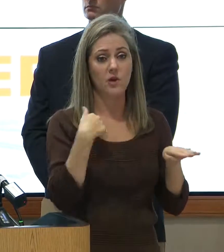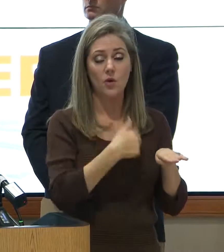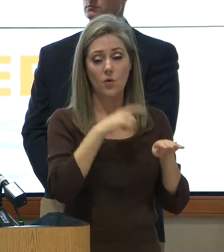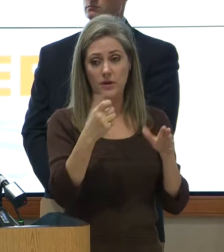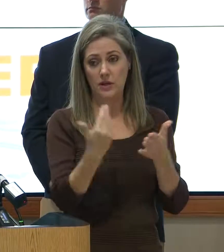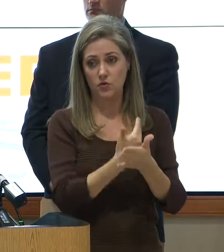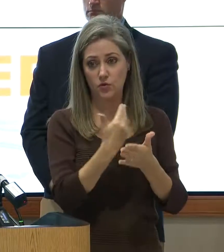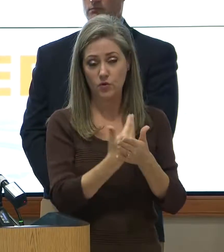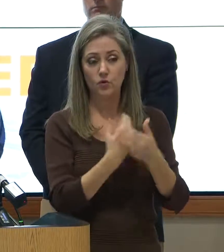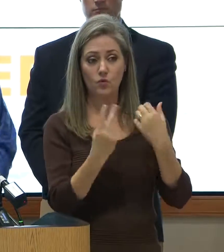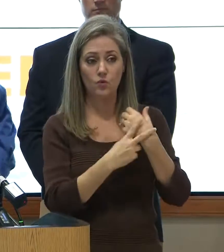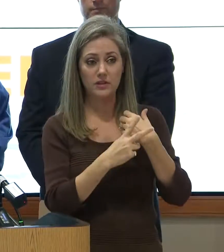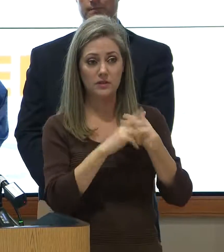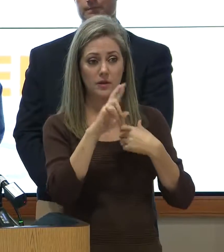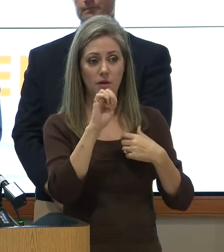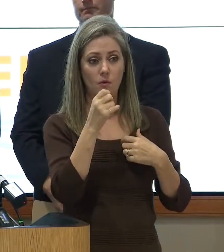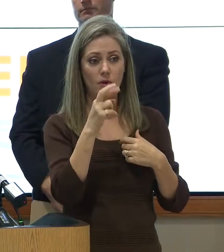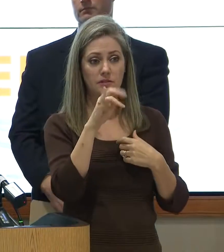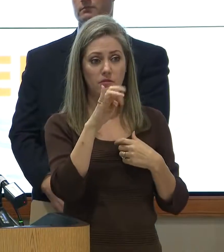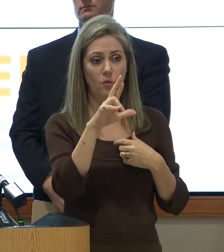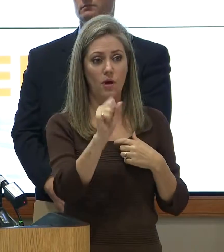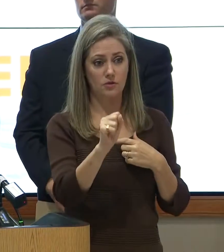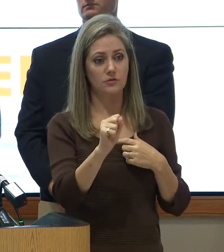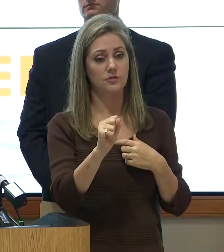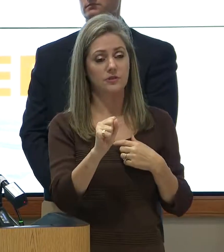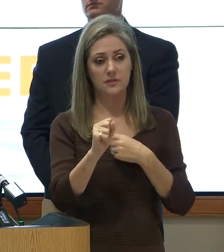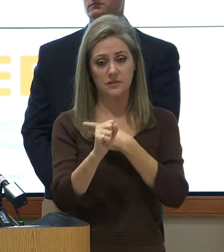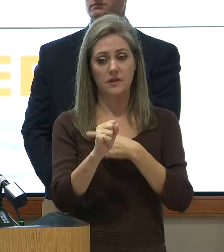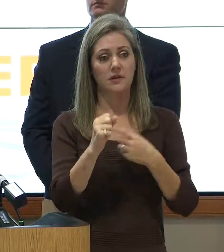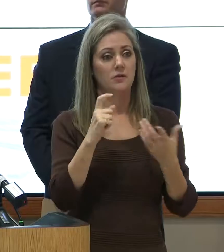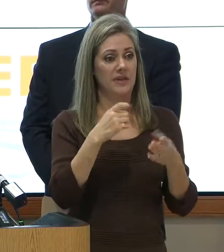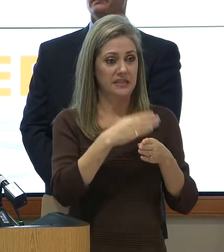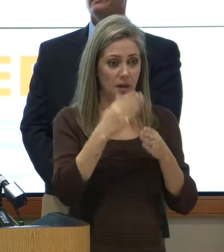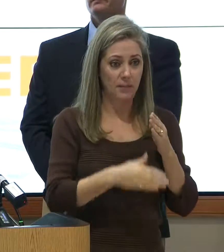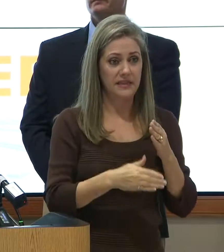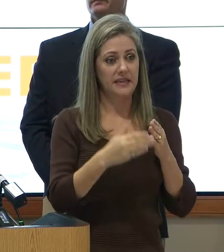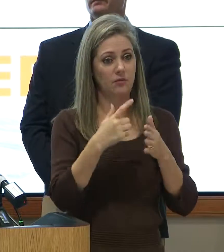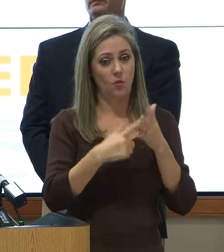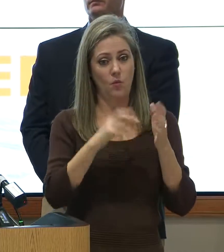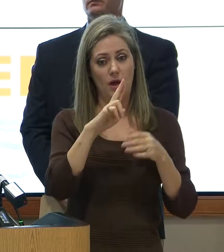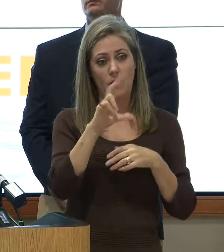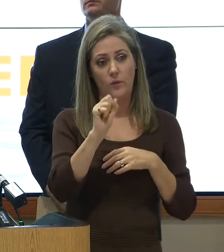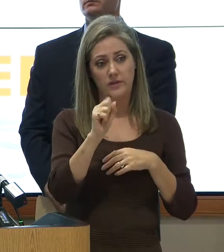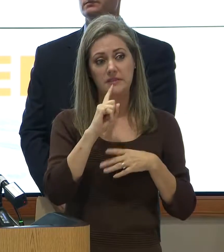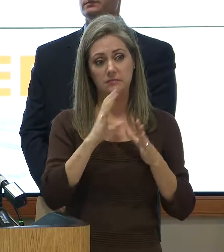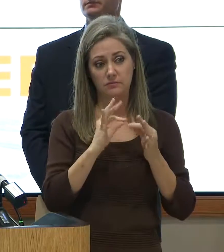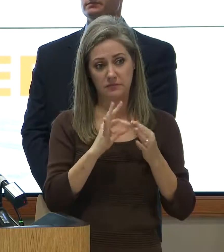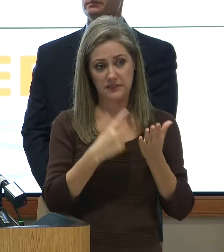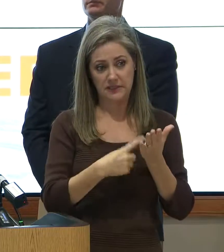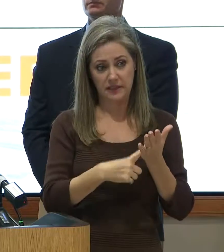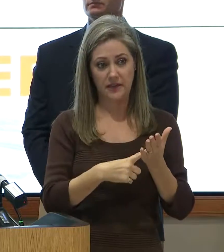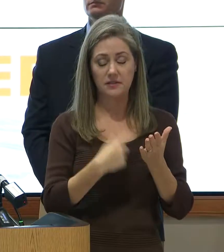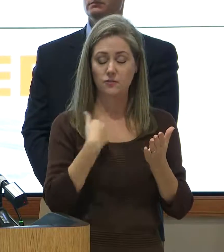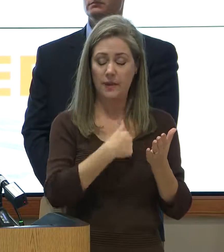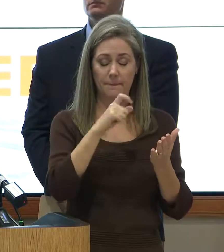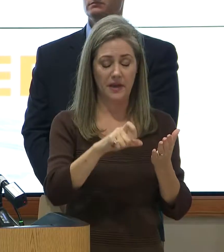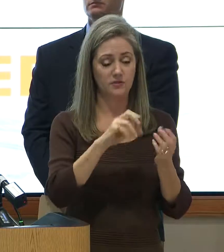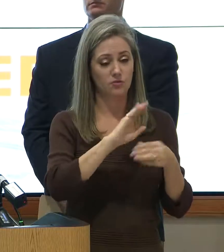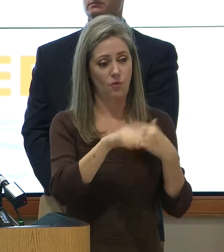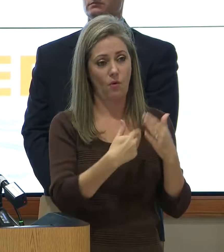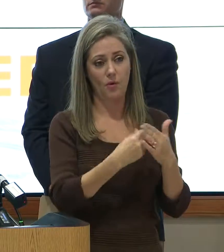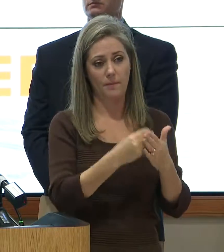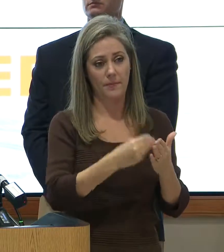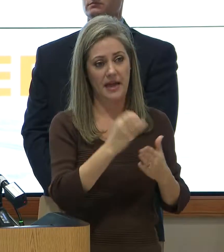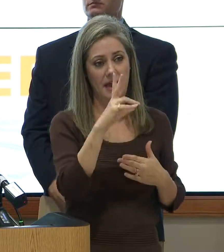complete all these projects that Russ Poppe was talking about. We've got to do all the buyouts. And then